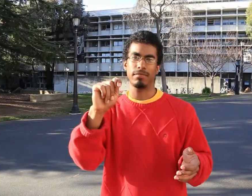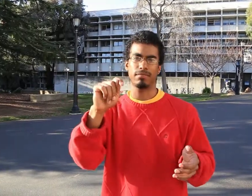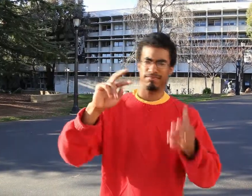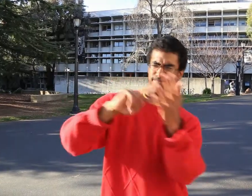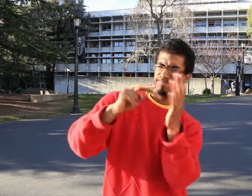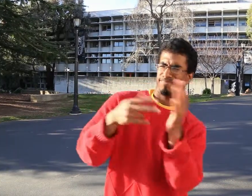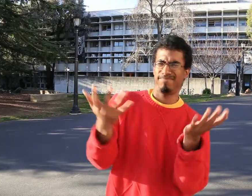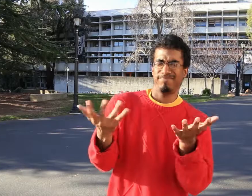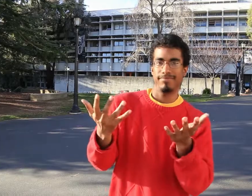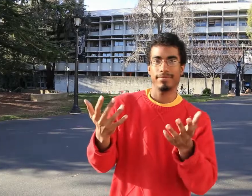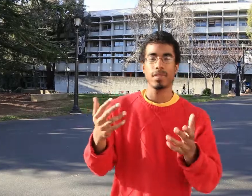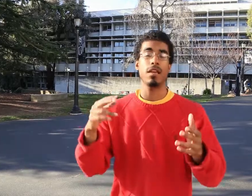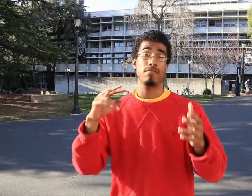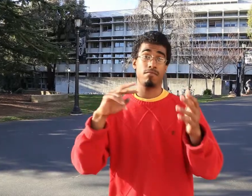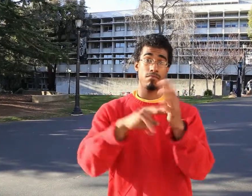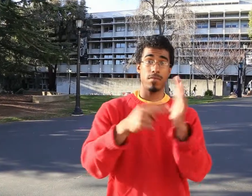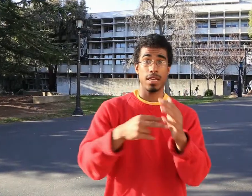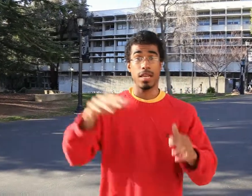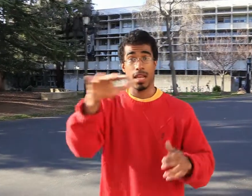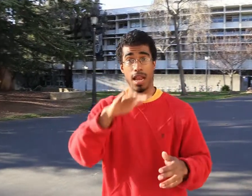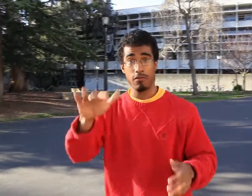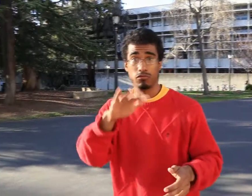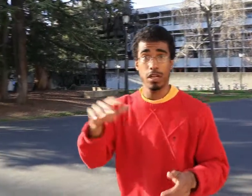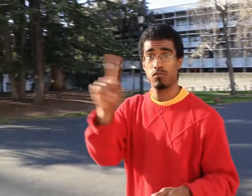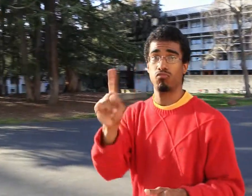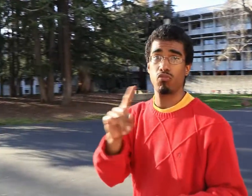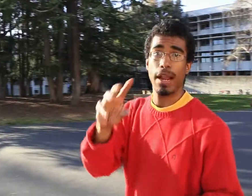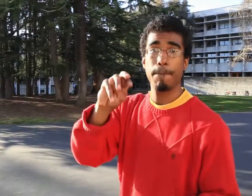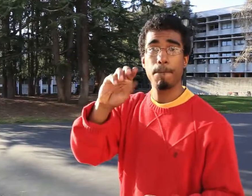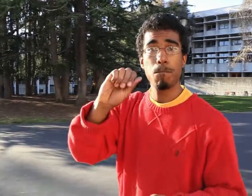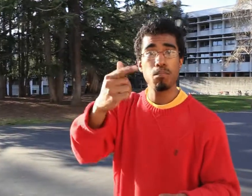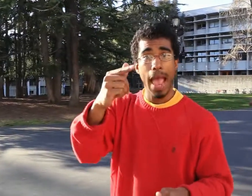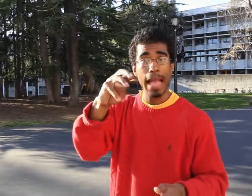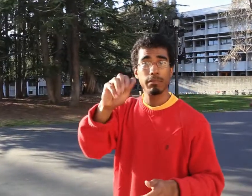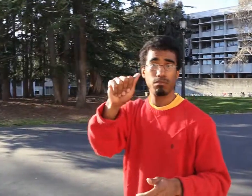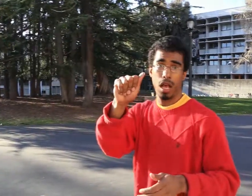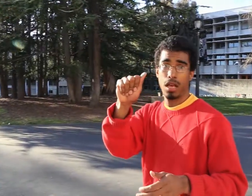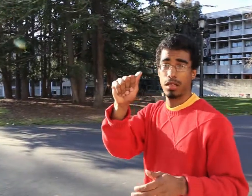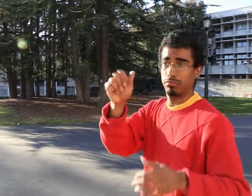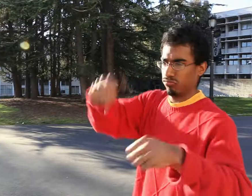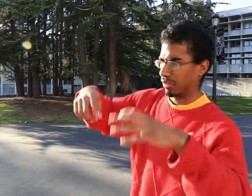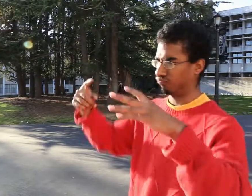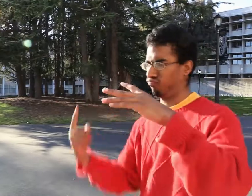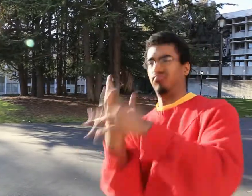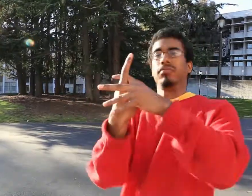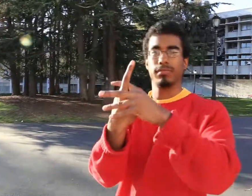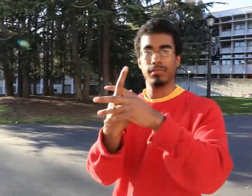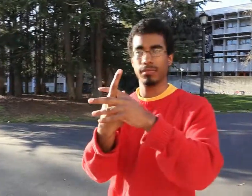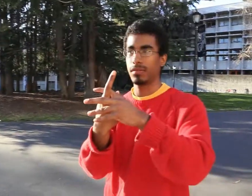Now what does that mean? It means an area where magma can come up from out of the ground.